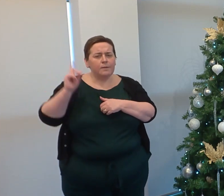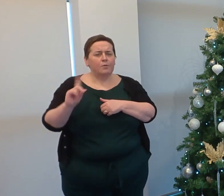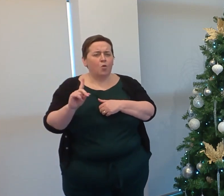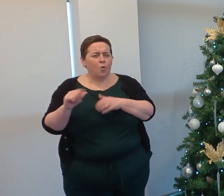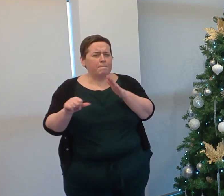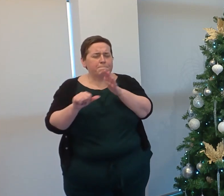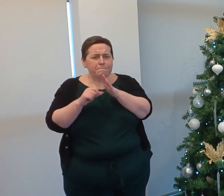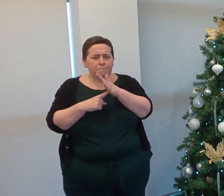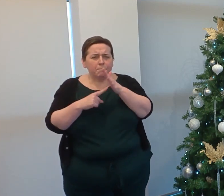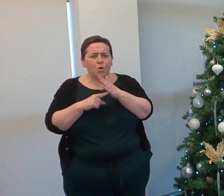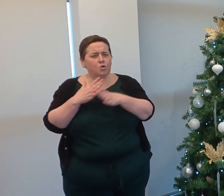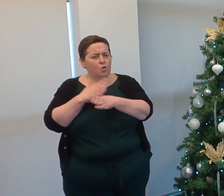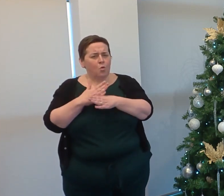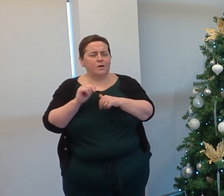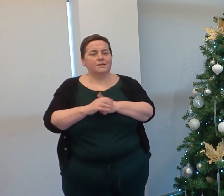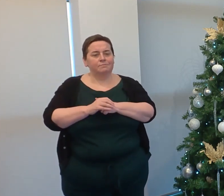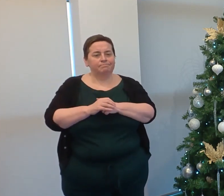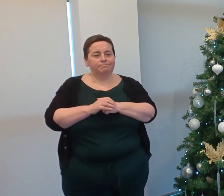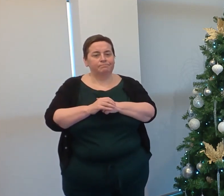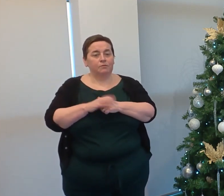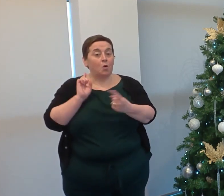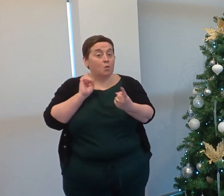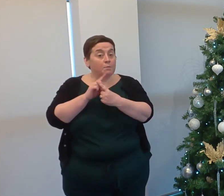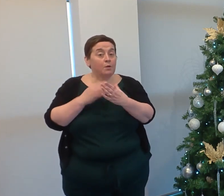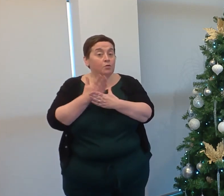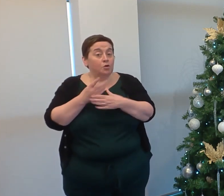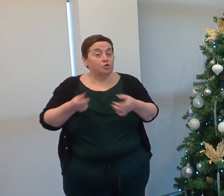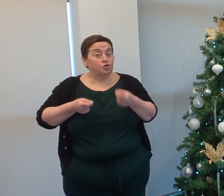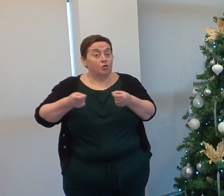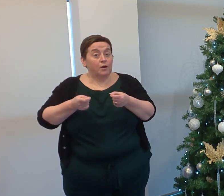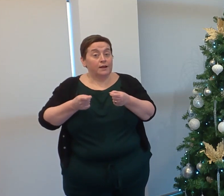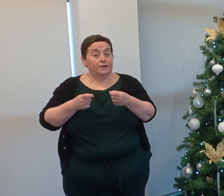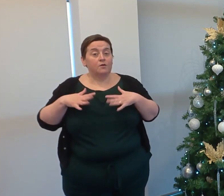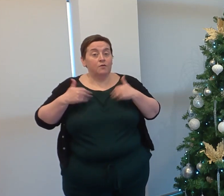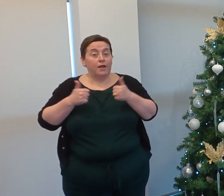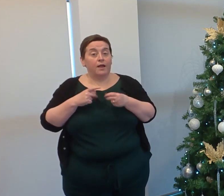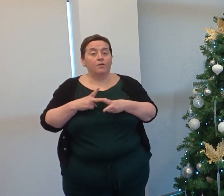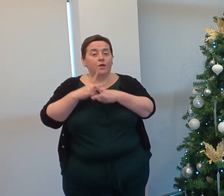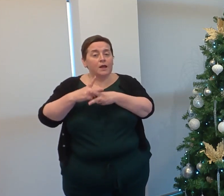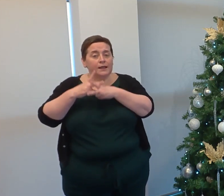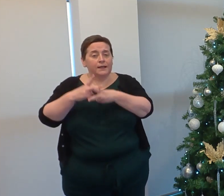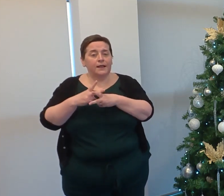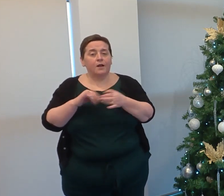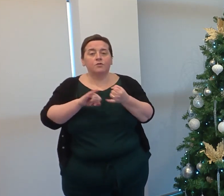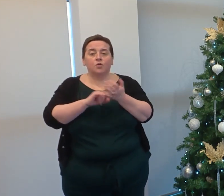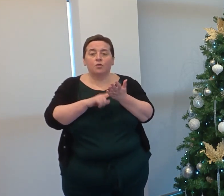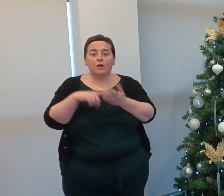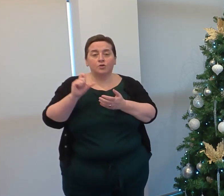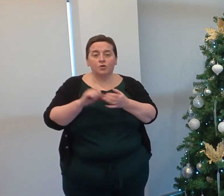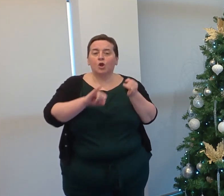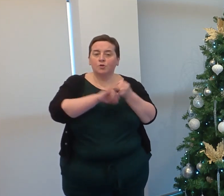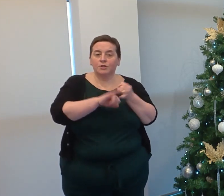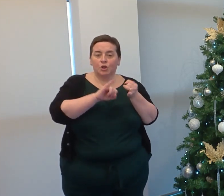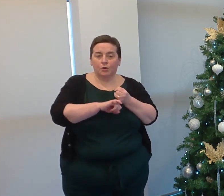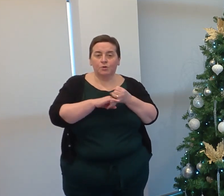sector. We also met with the new Director of Health and Social Care for South Lancashire Council, Suman Sagupta,